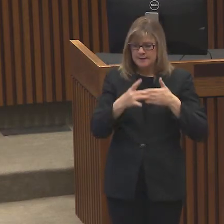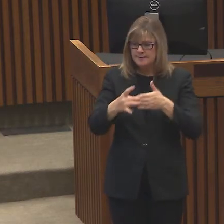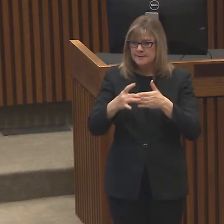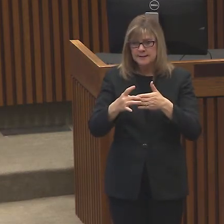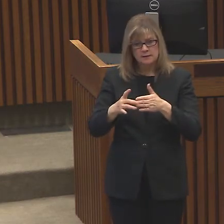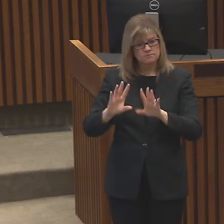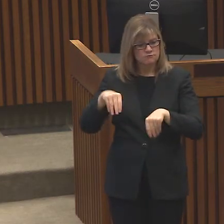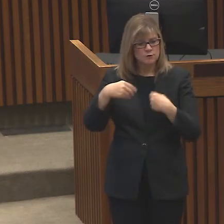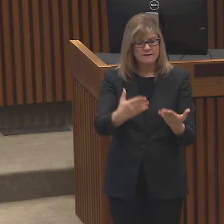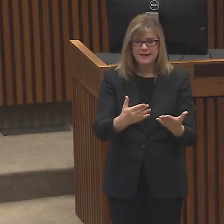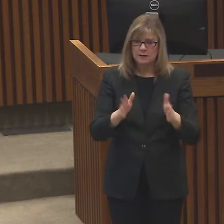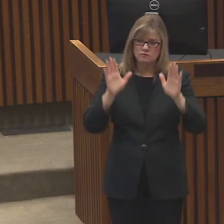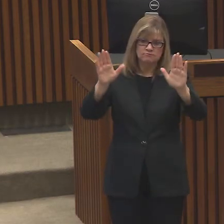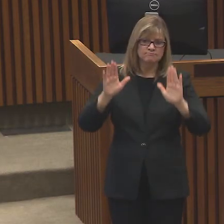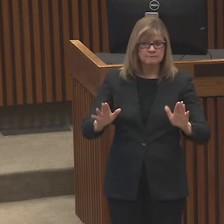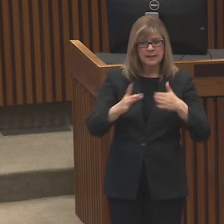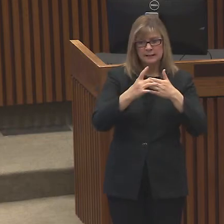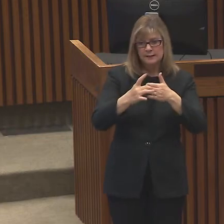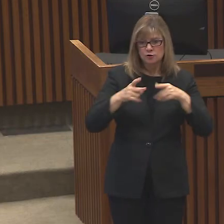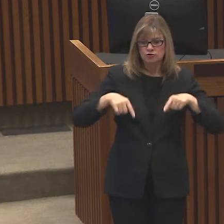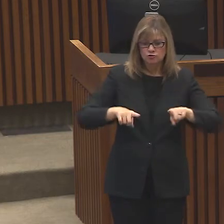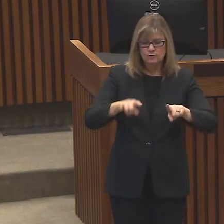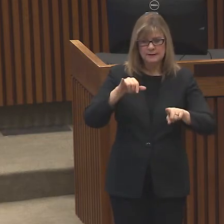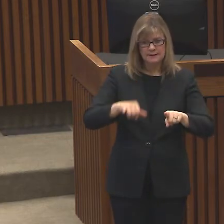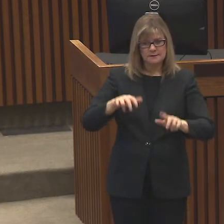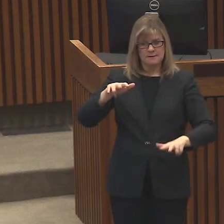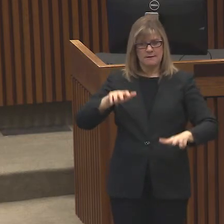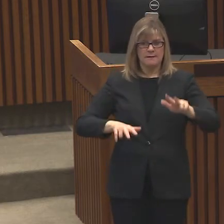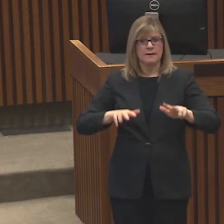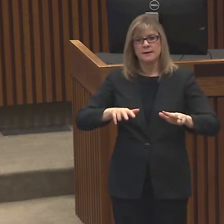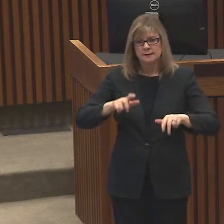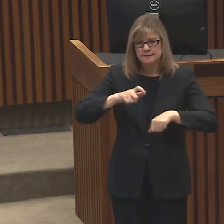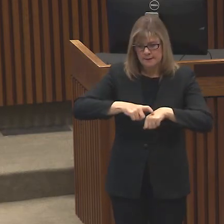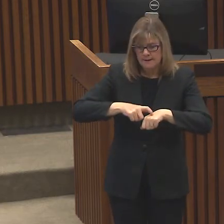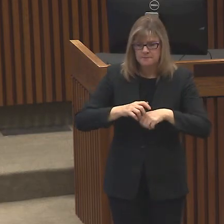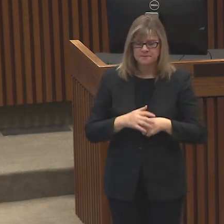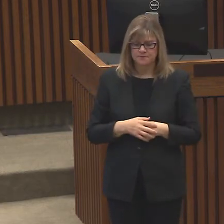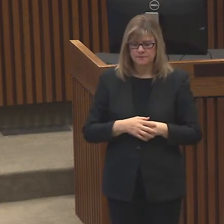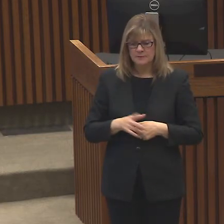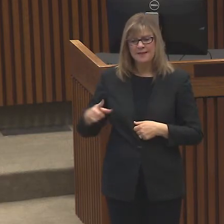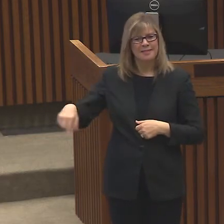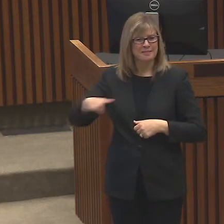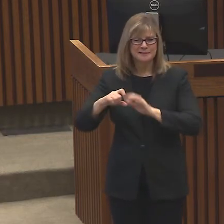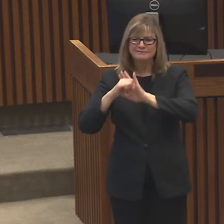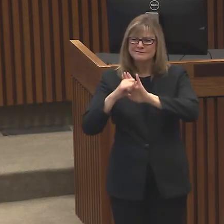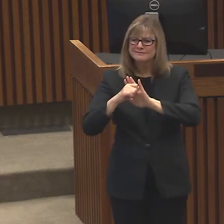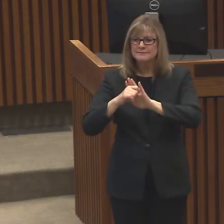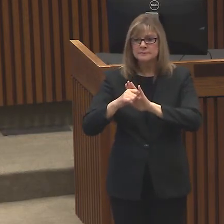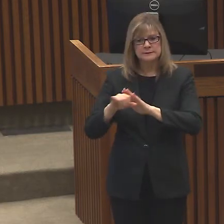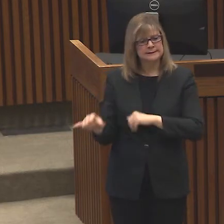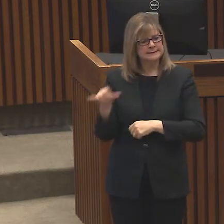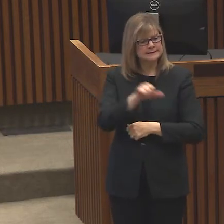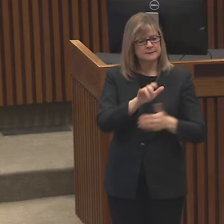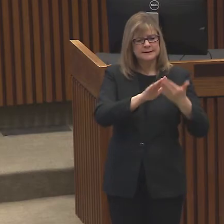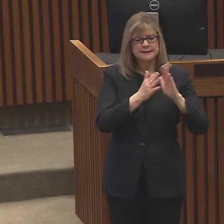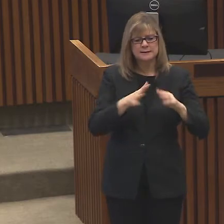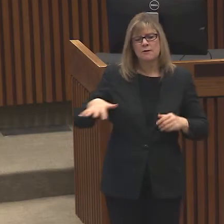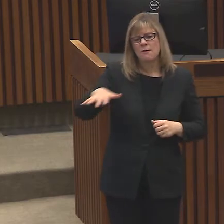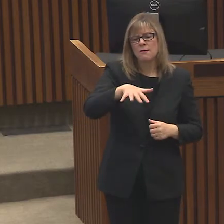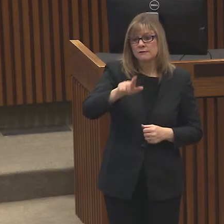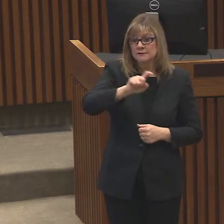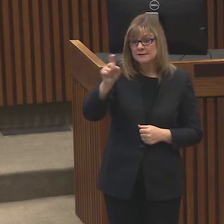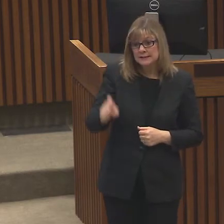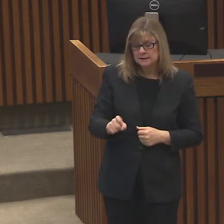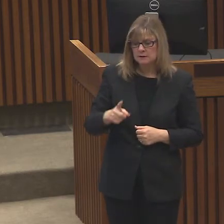leadership during this uncertain time. They are symbolic of cities throughout the state of Texas in